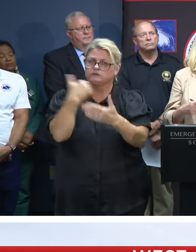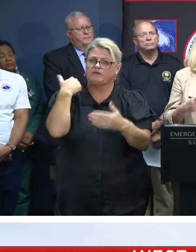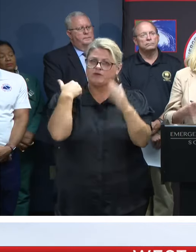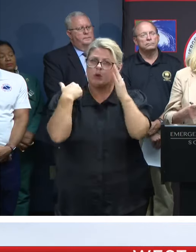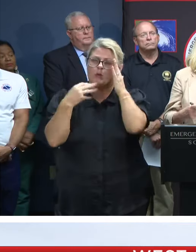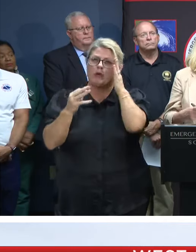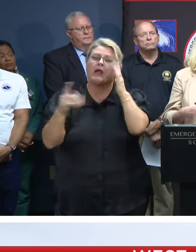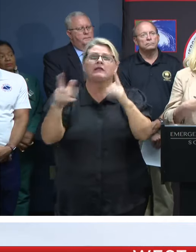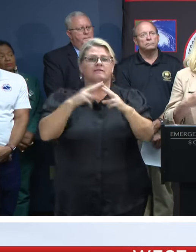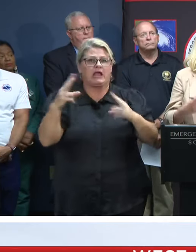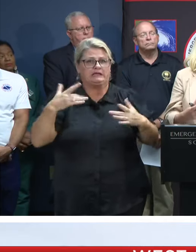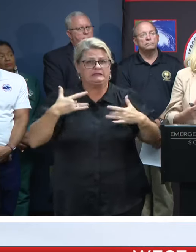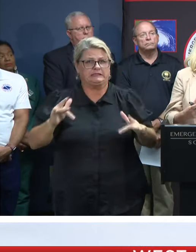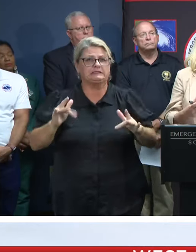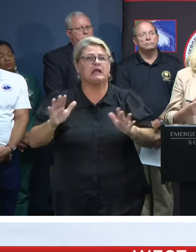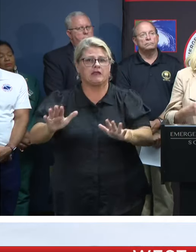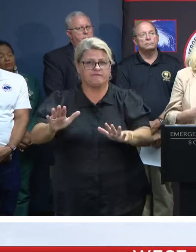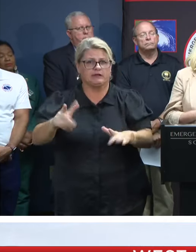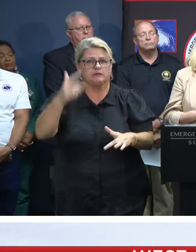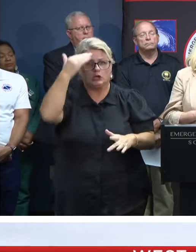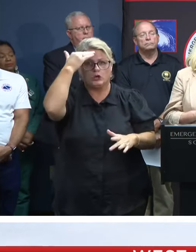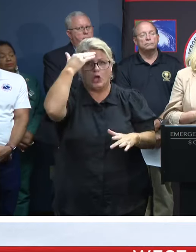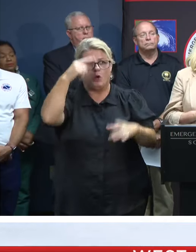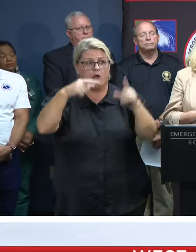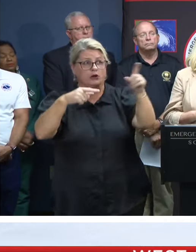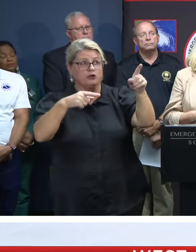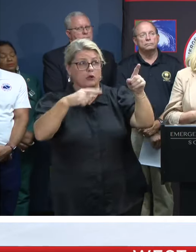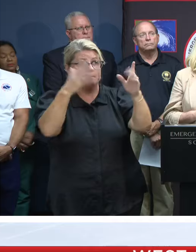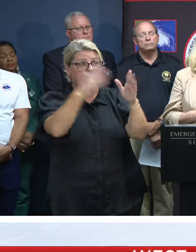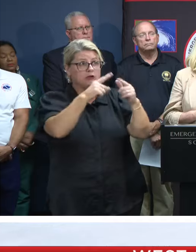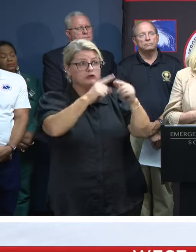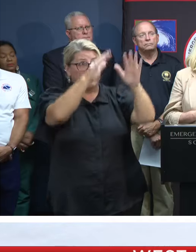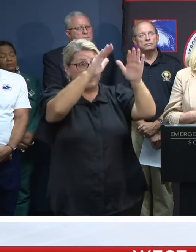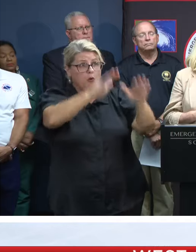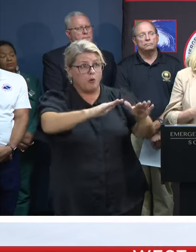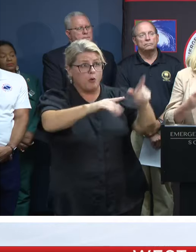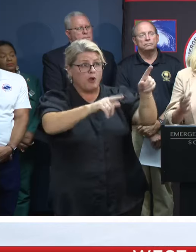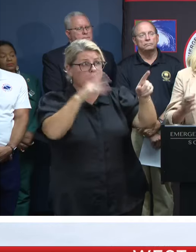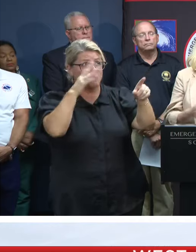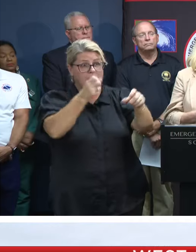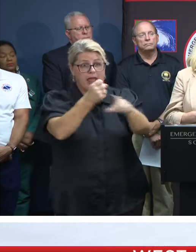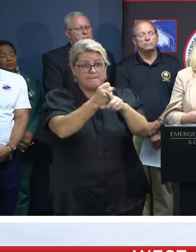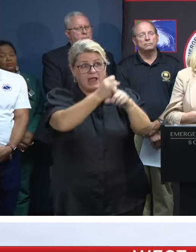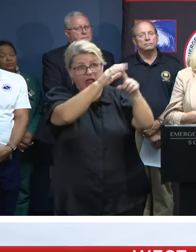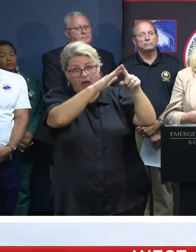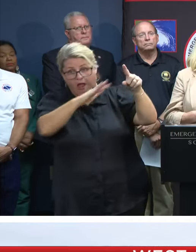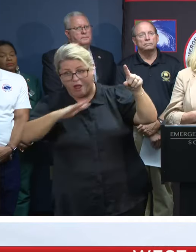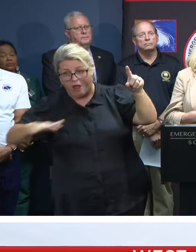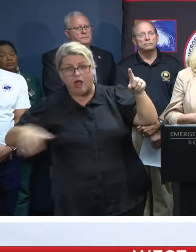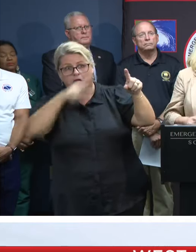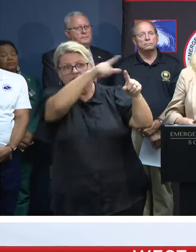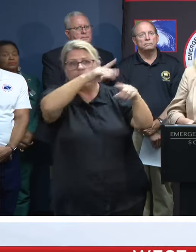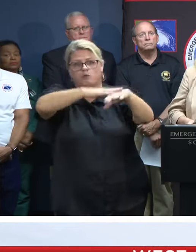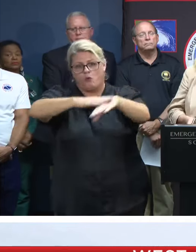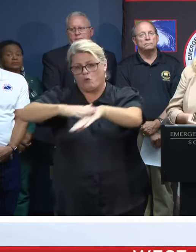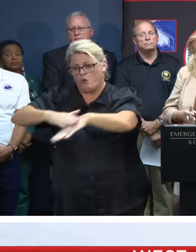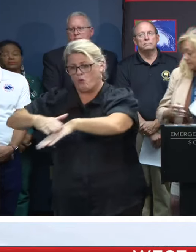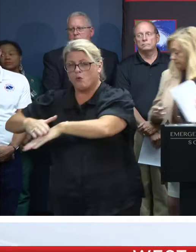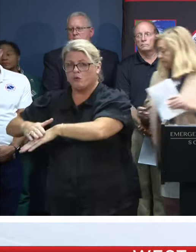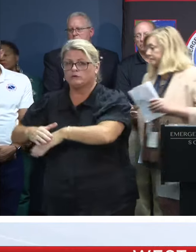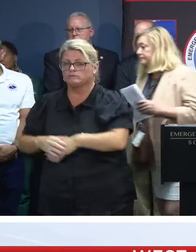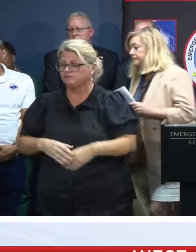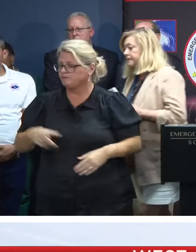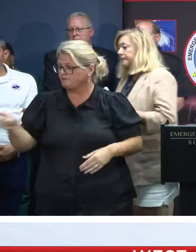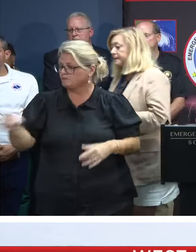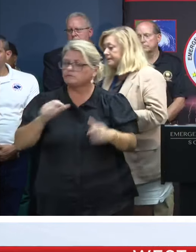are very sensitive about that and make sure that they do that before they start releasing water. Might I ask